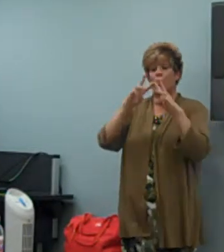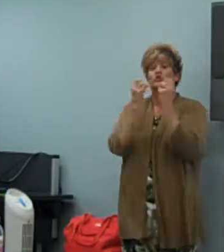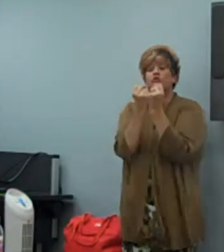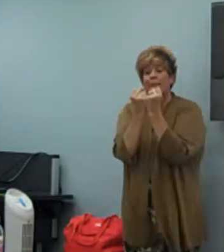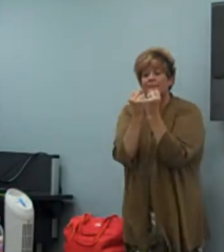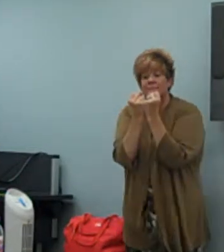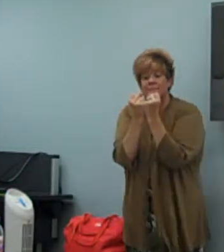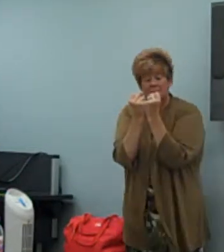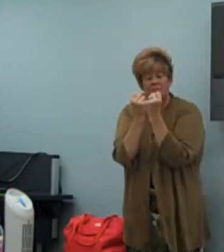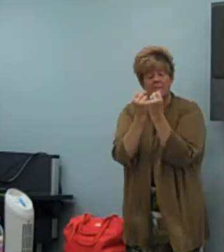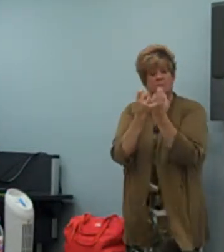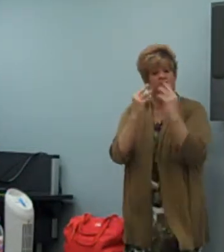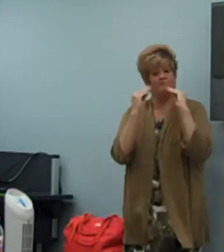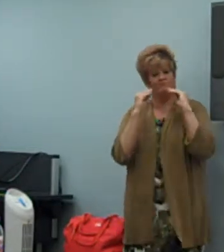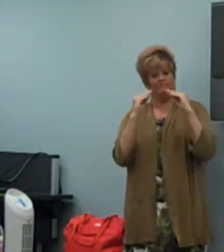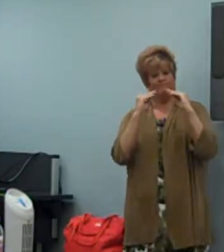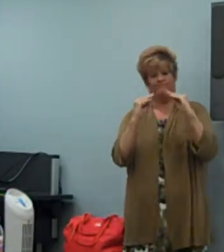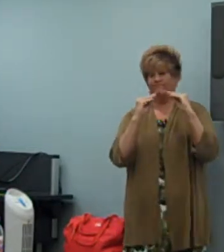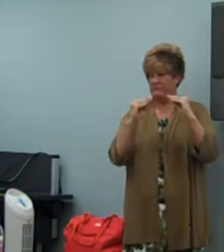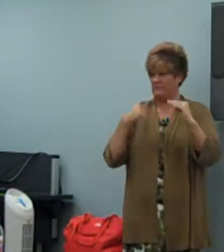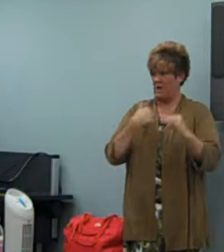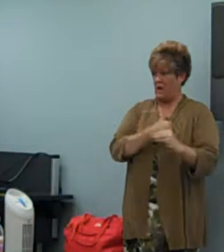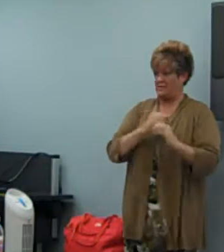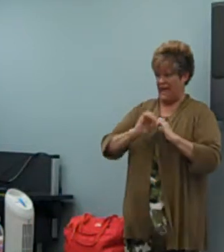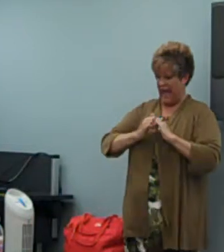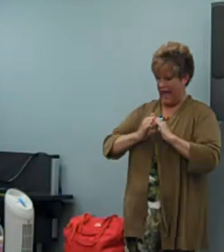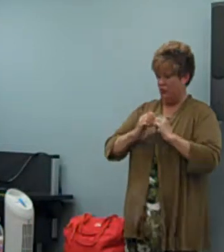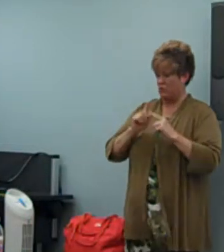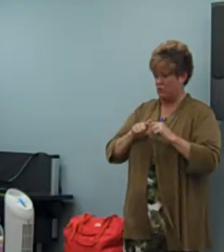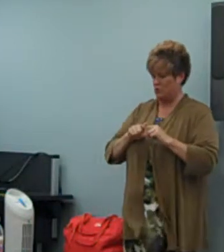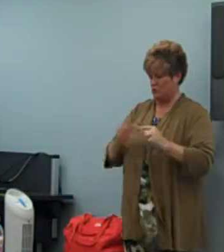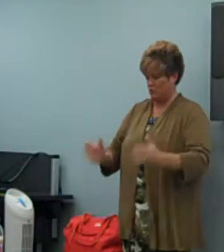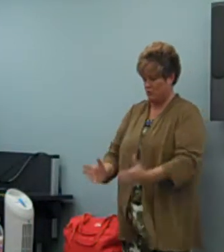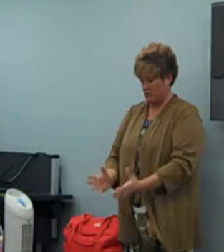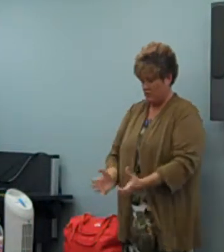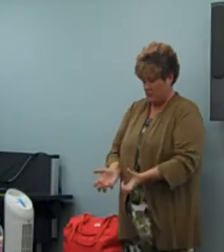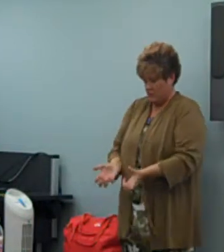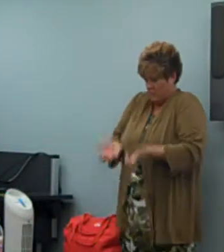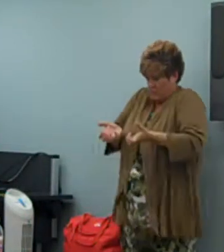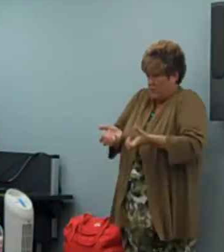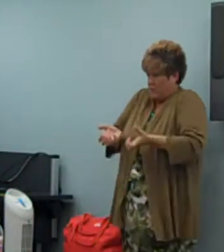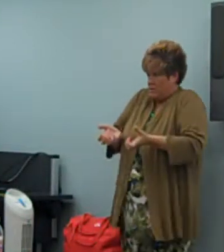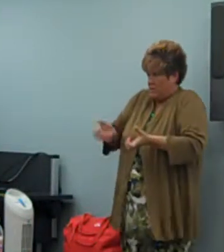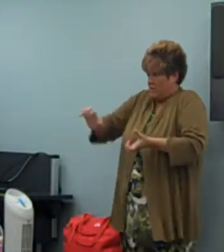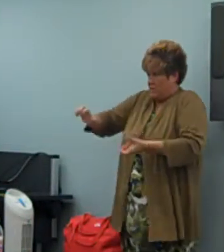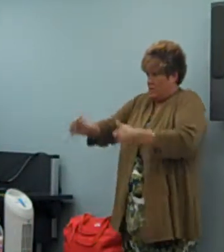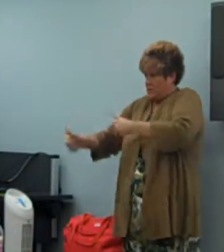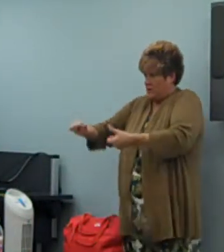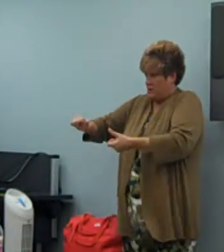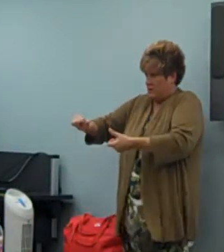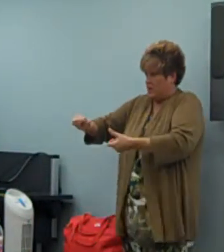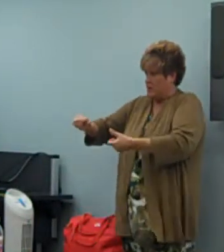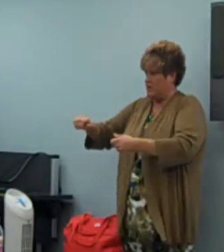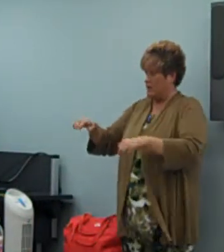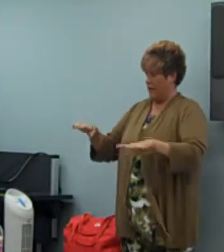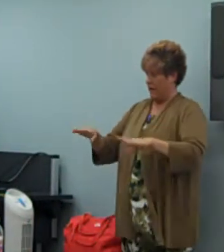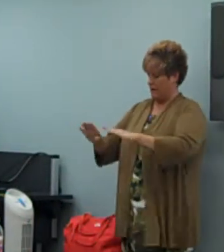So, for example, Sorensen has workshops that will teach us as interpreters how to adjust